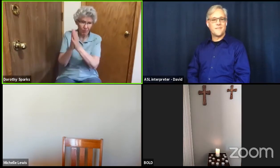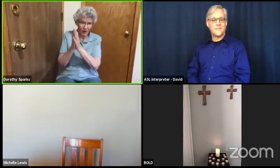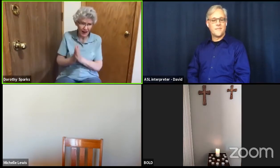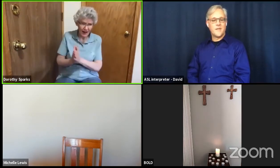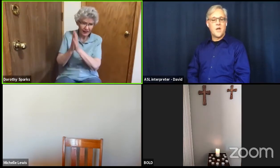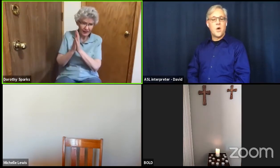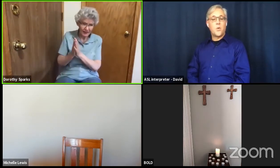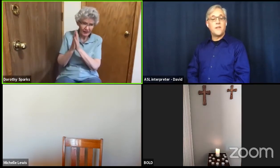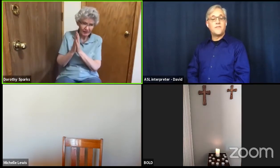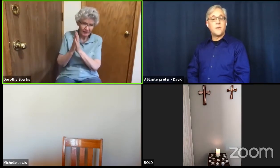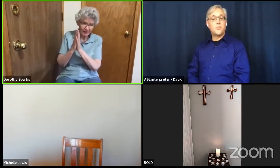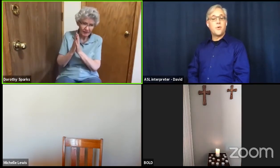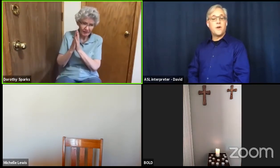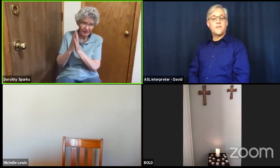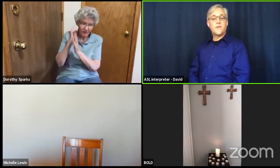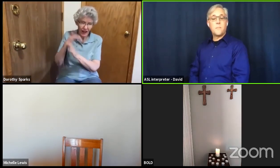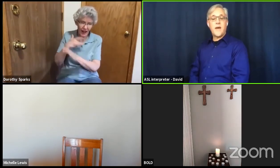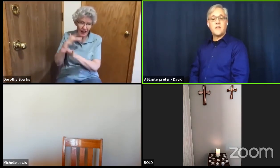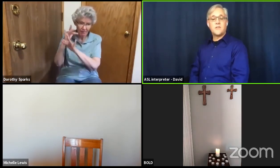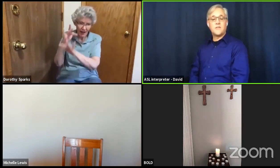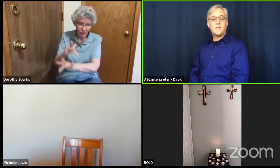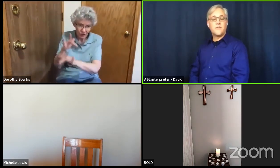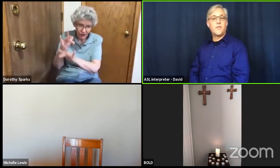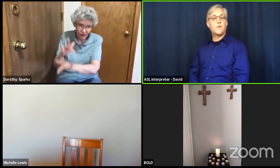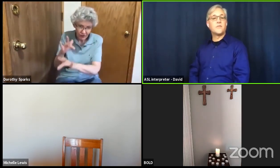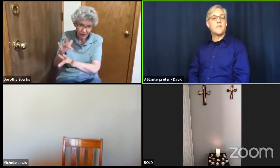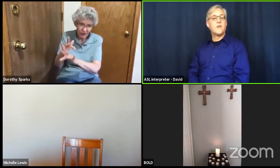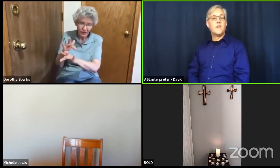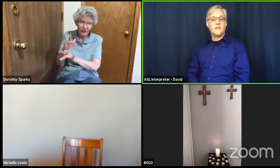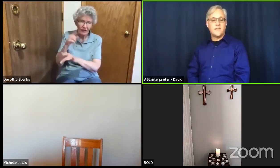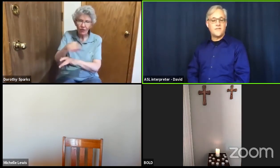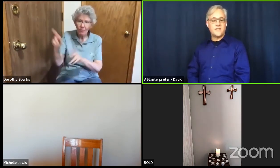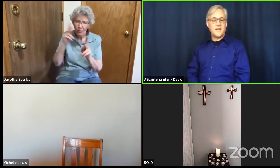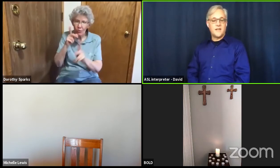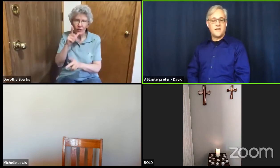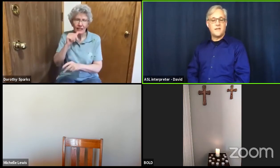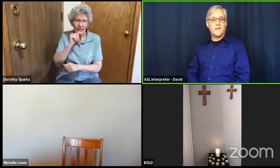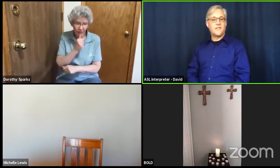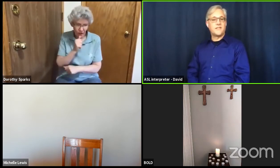we lift up prayers of compassion for those devastated at this time